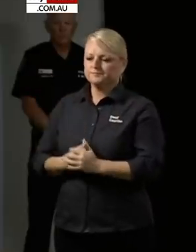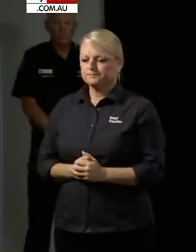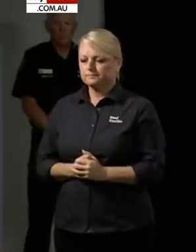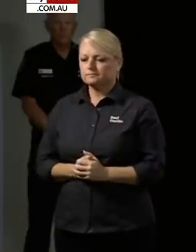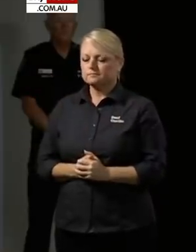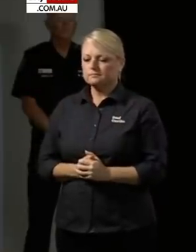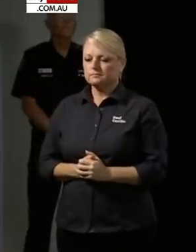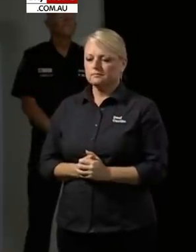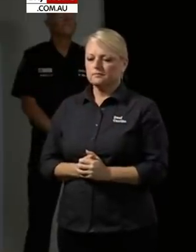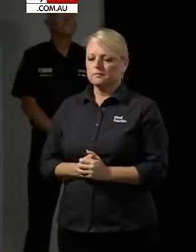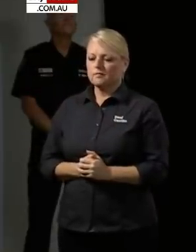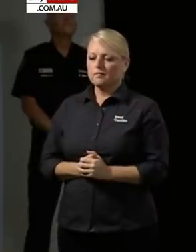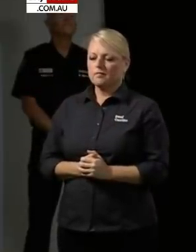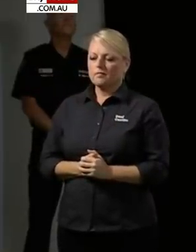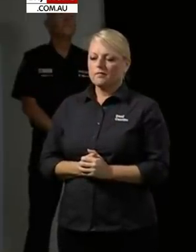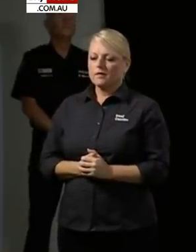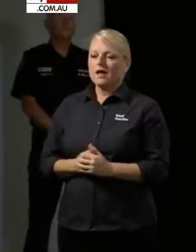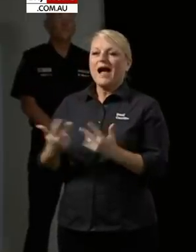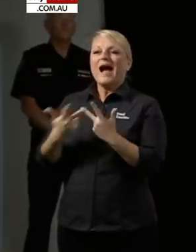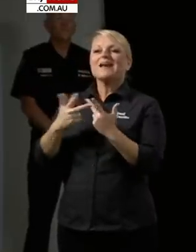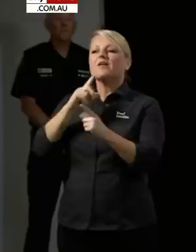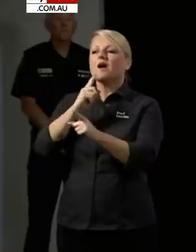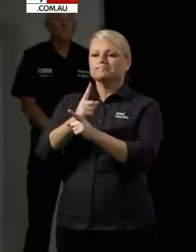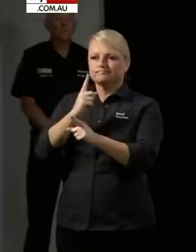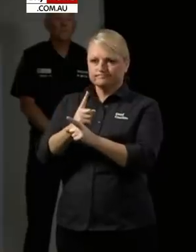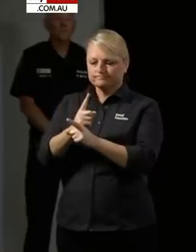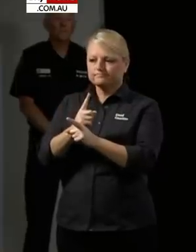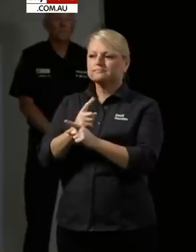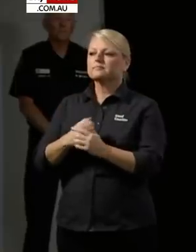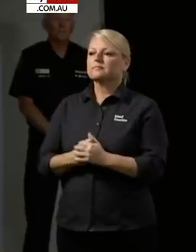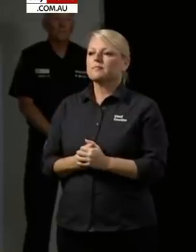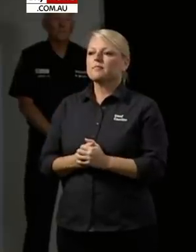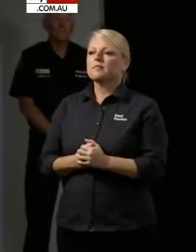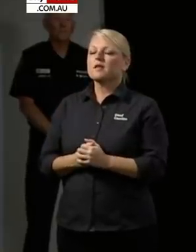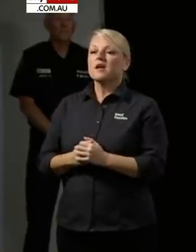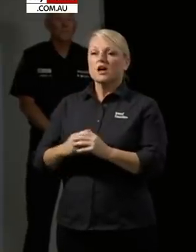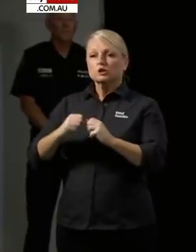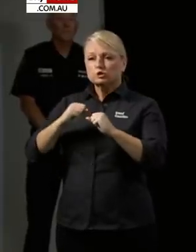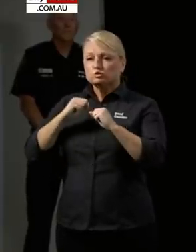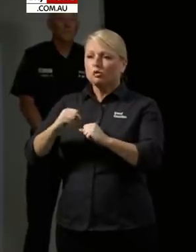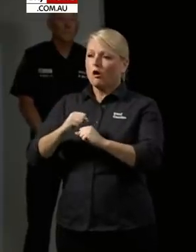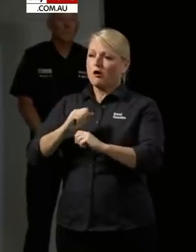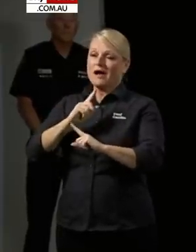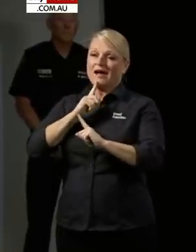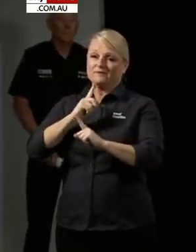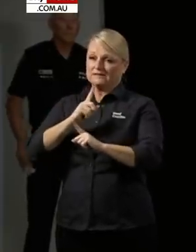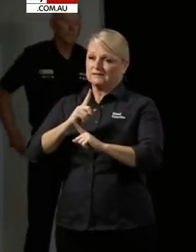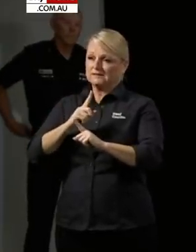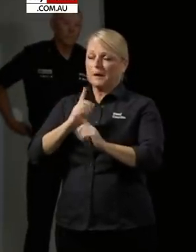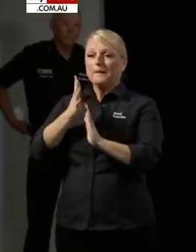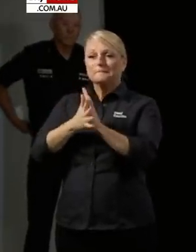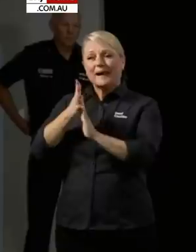before I explain the rationale for our decisions today, I want to give a really strong advice because this is very very important.